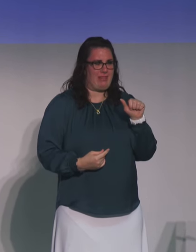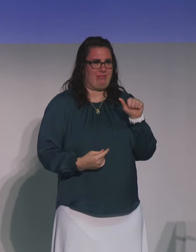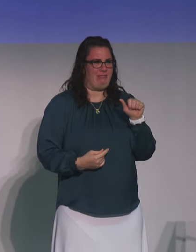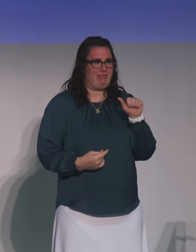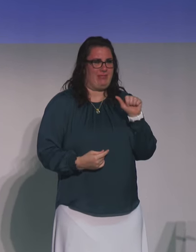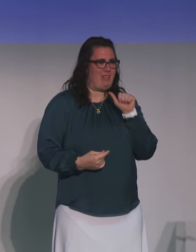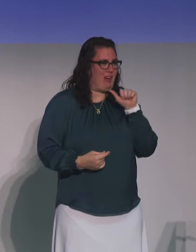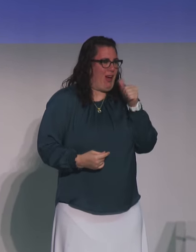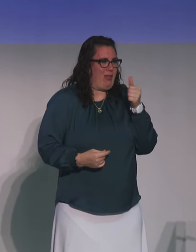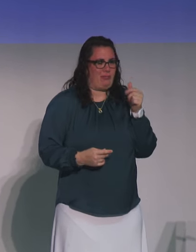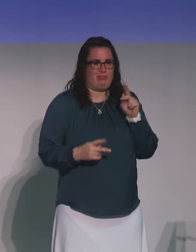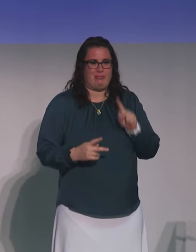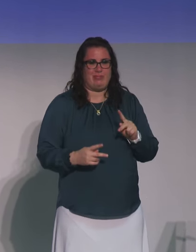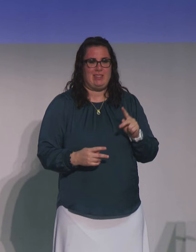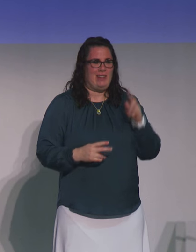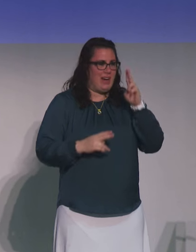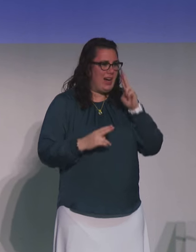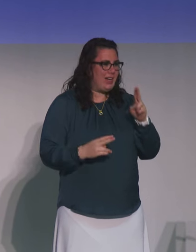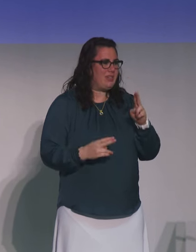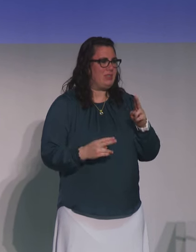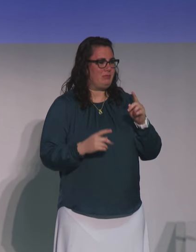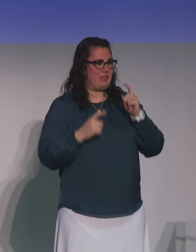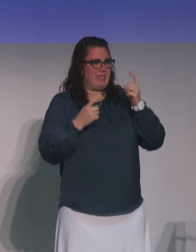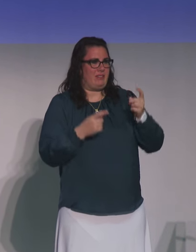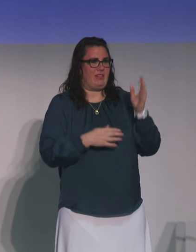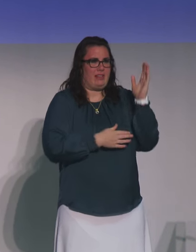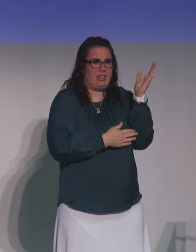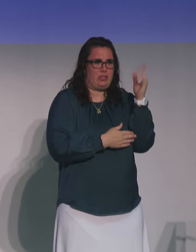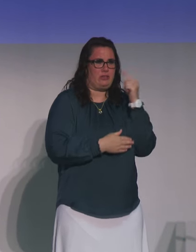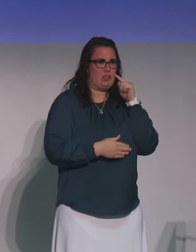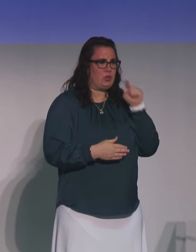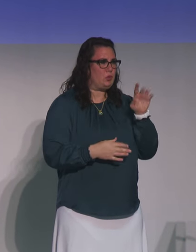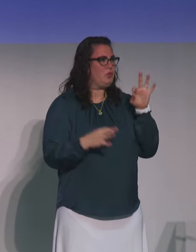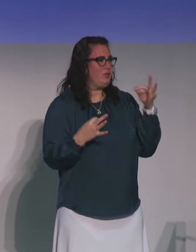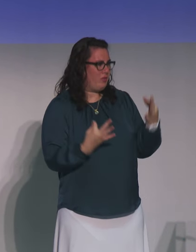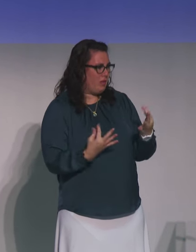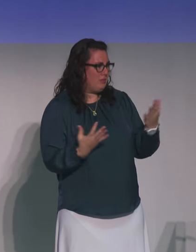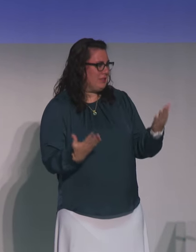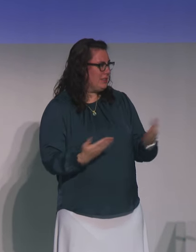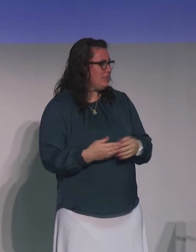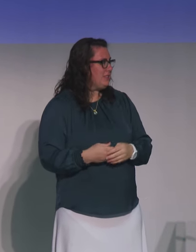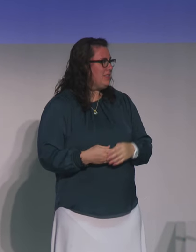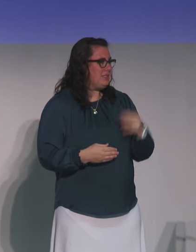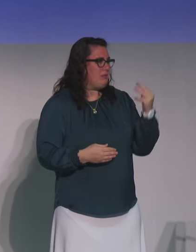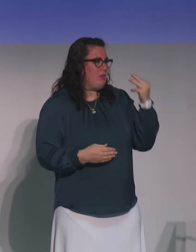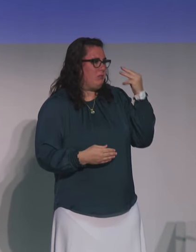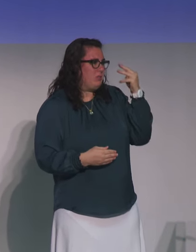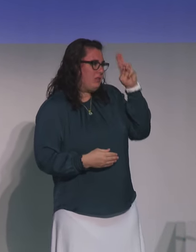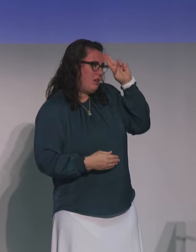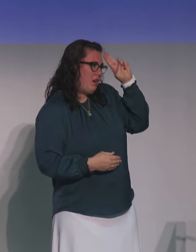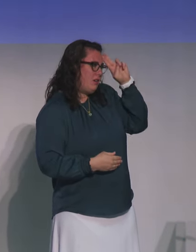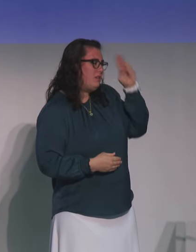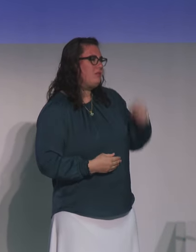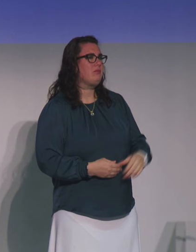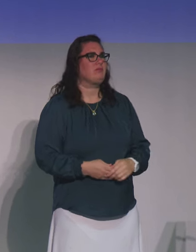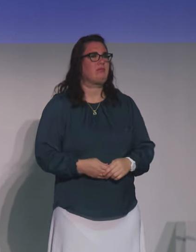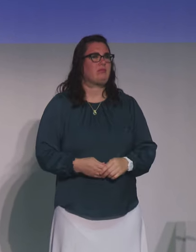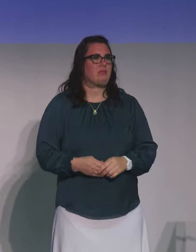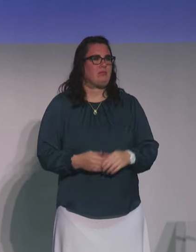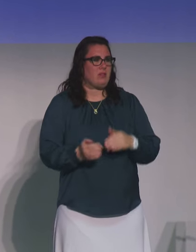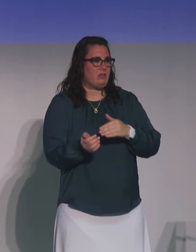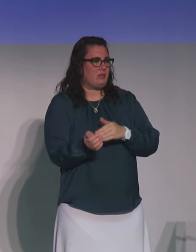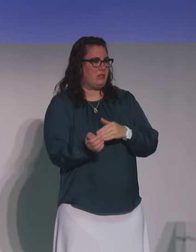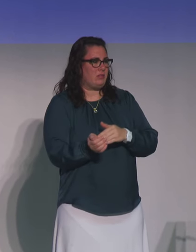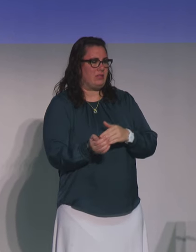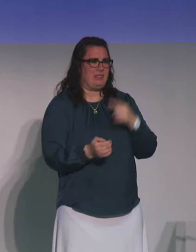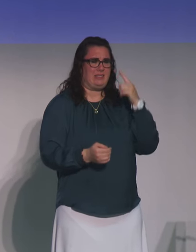think of. It is such an honor to be giving this lecture for you, your family, in memory of your uncle, Dr. Levine,